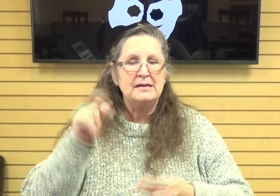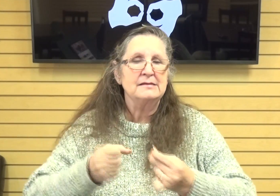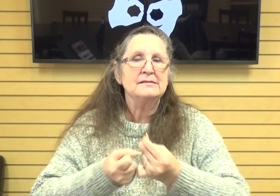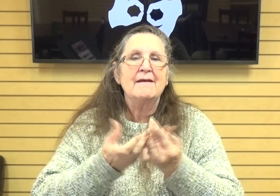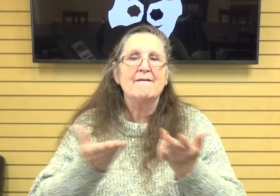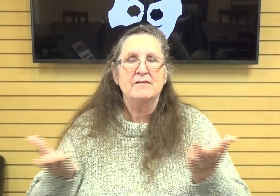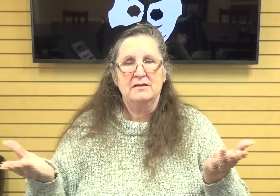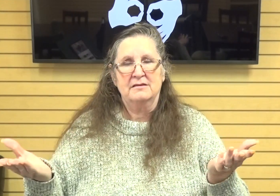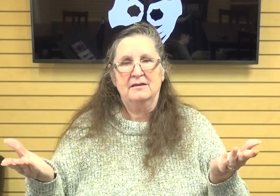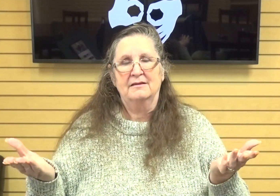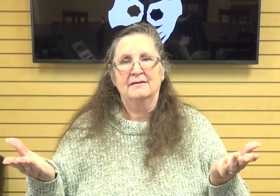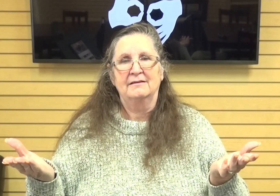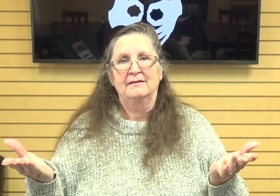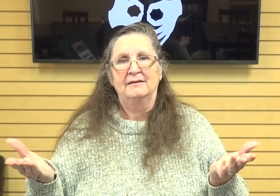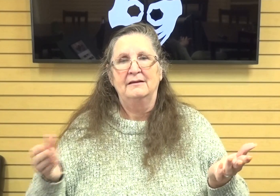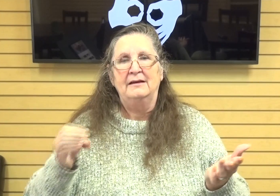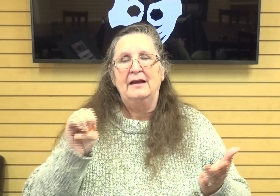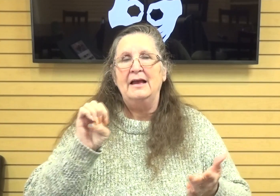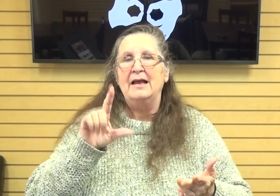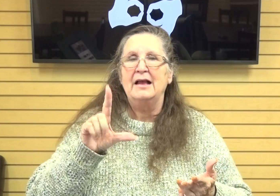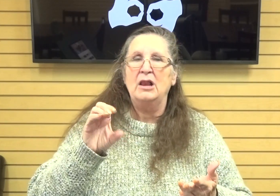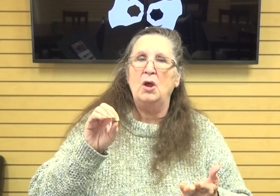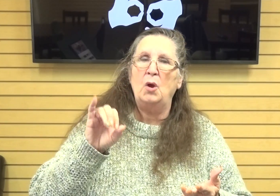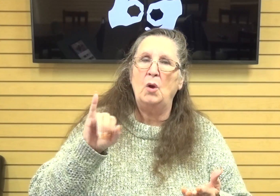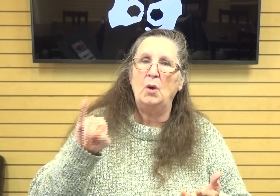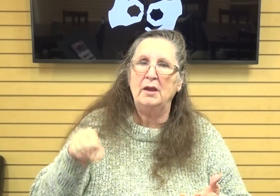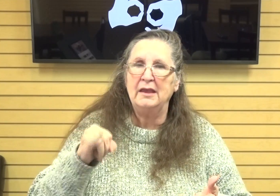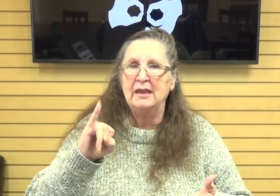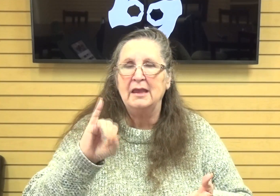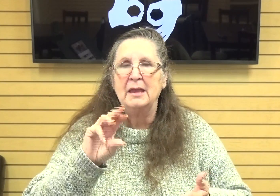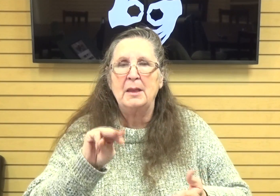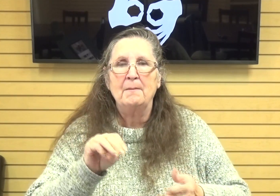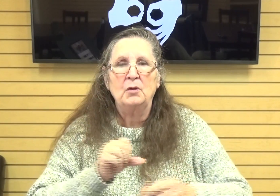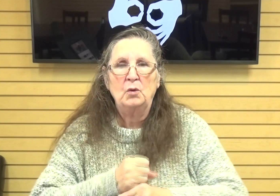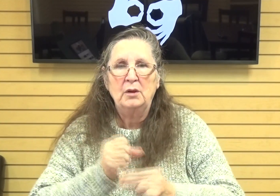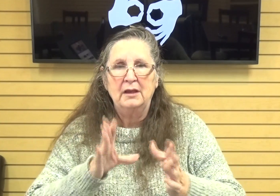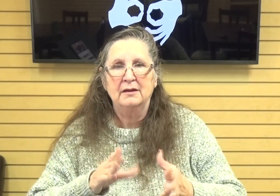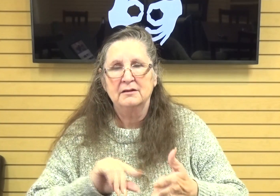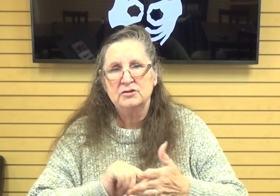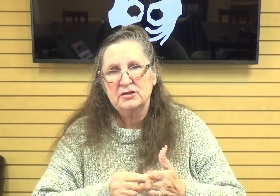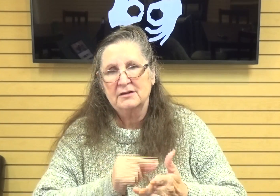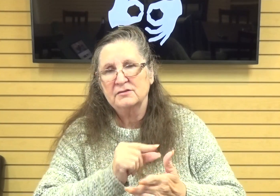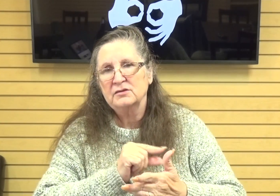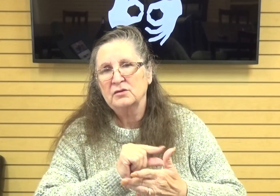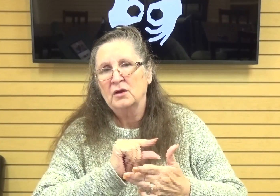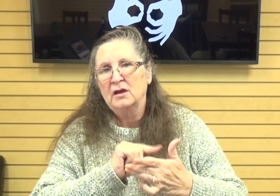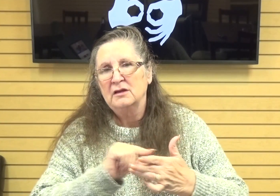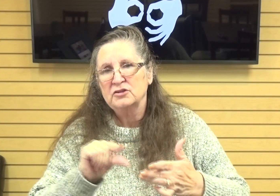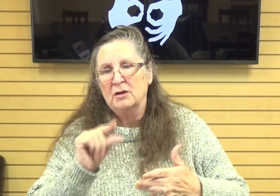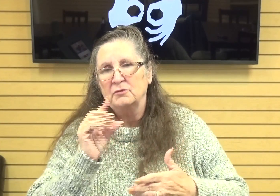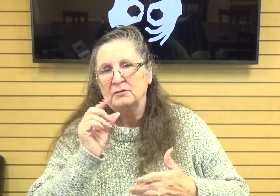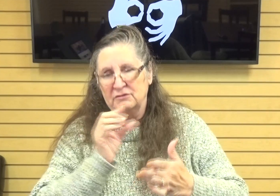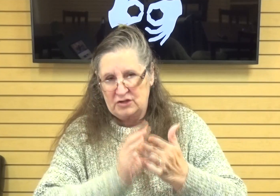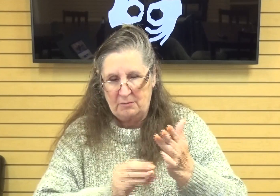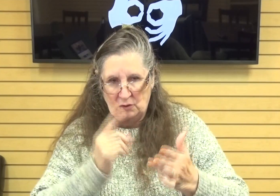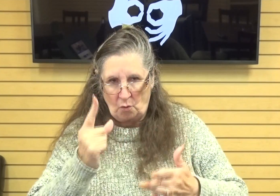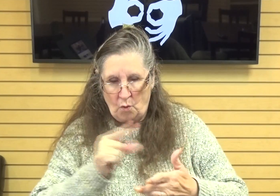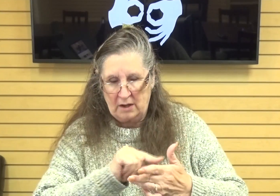elohim creator genesis 1 1. this is the name that reveals